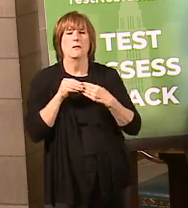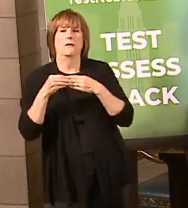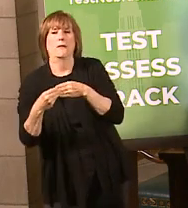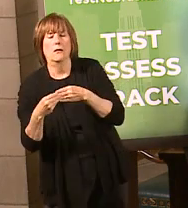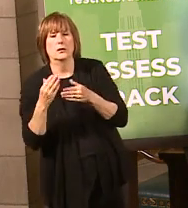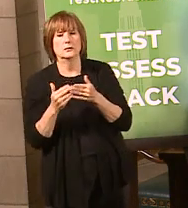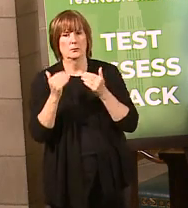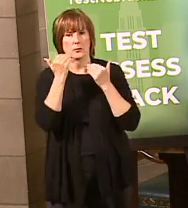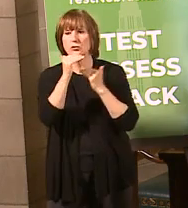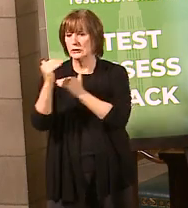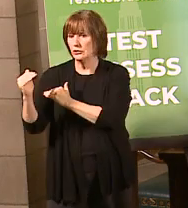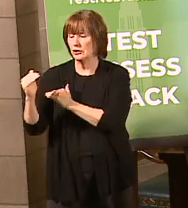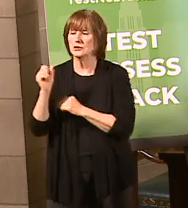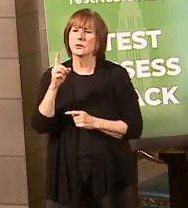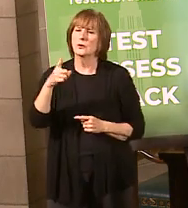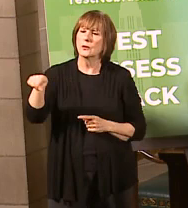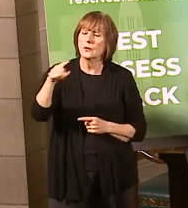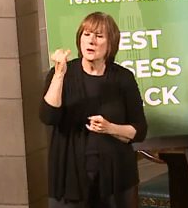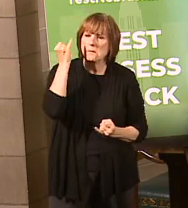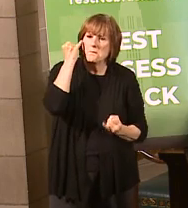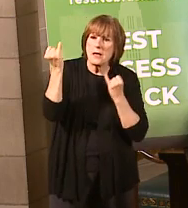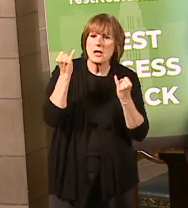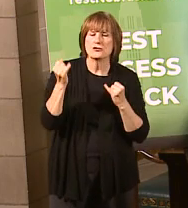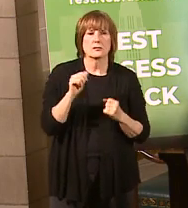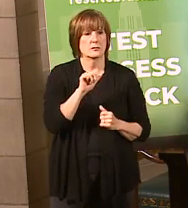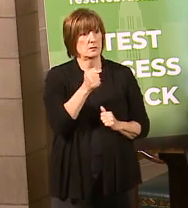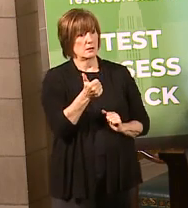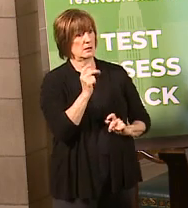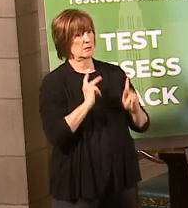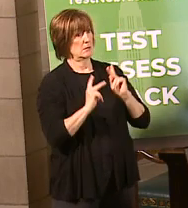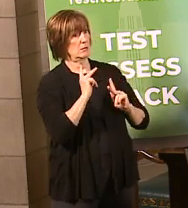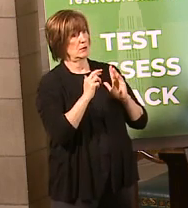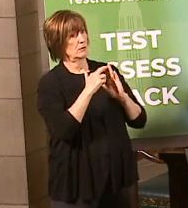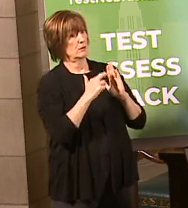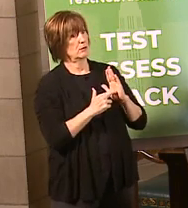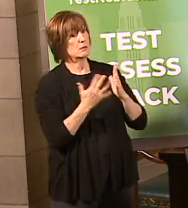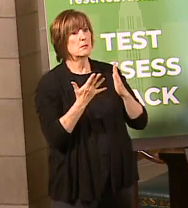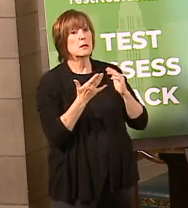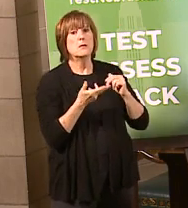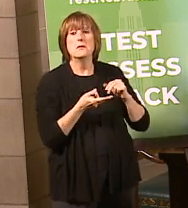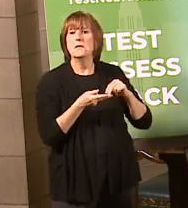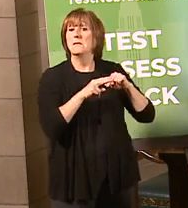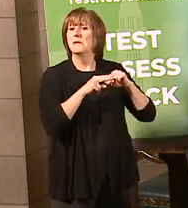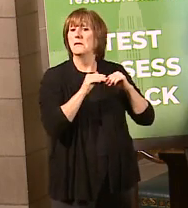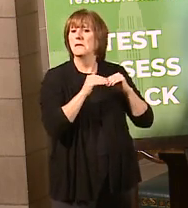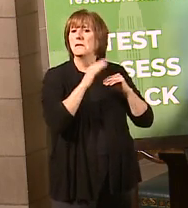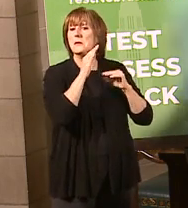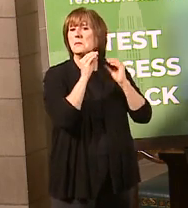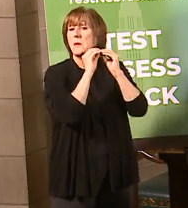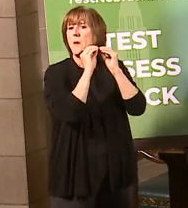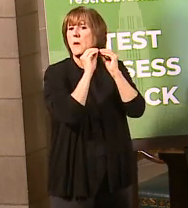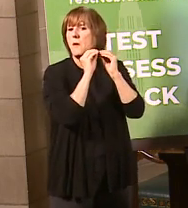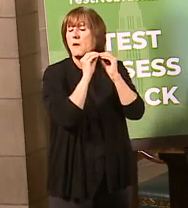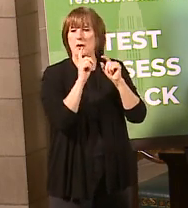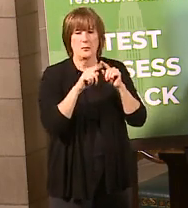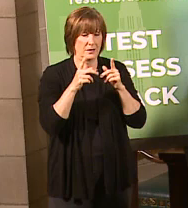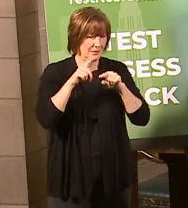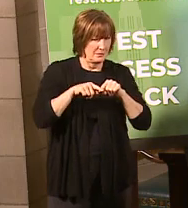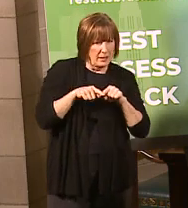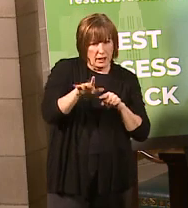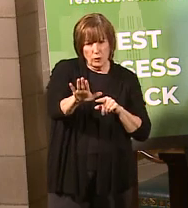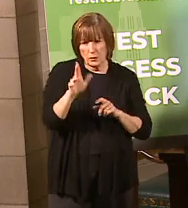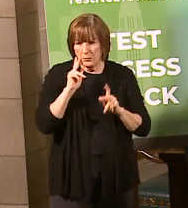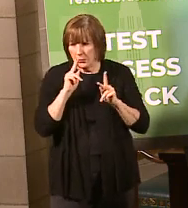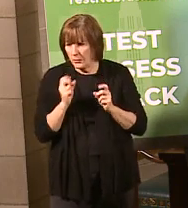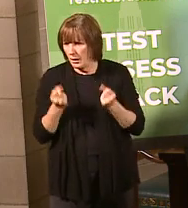those restrictions. So you can imagine that a 10-person rule may go up to something higher. However, depending on how many people you think you're going to have and